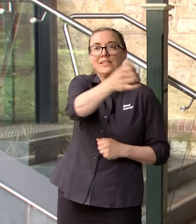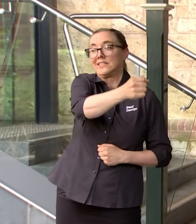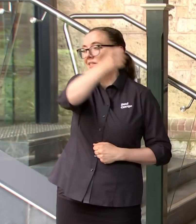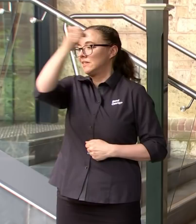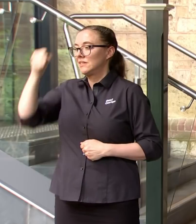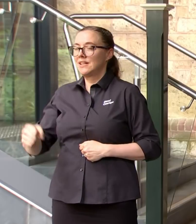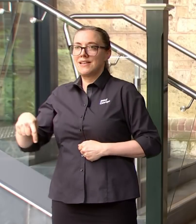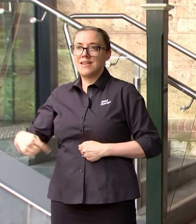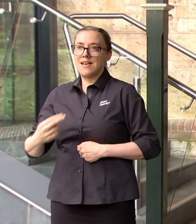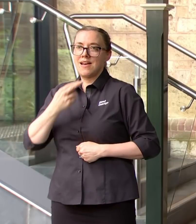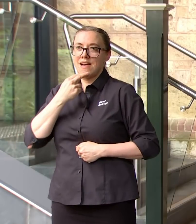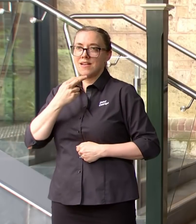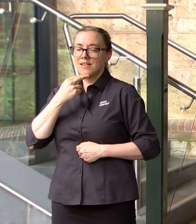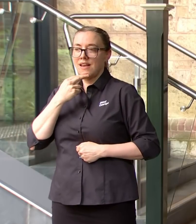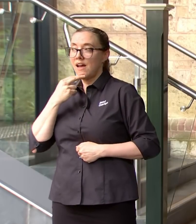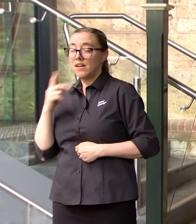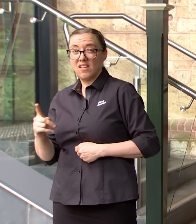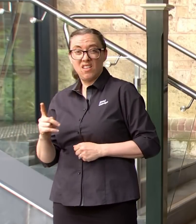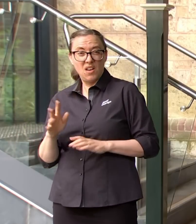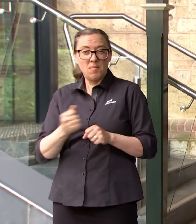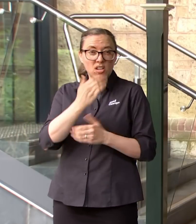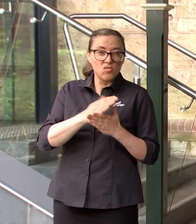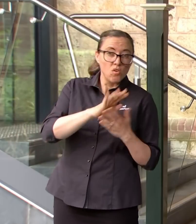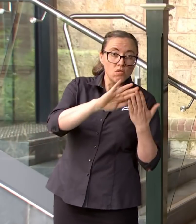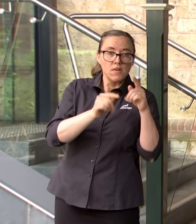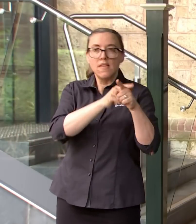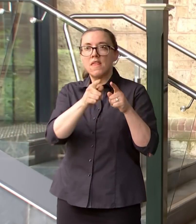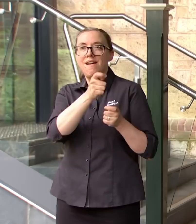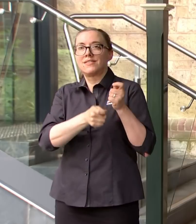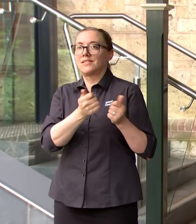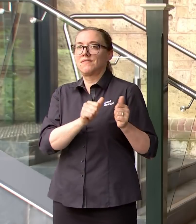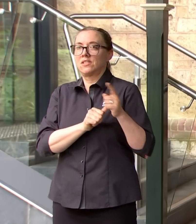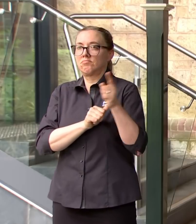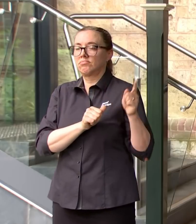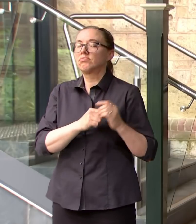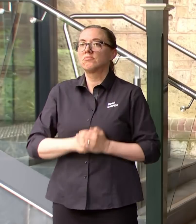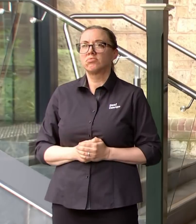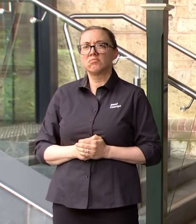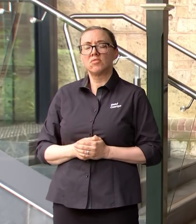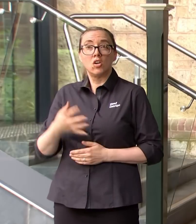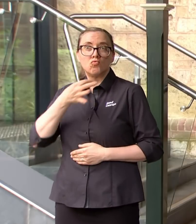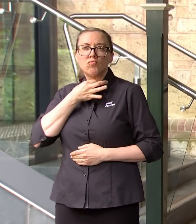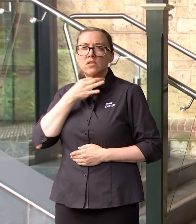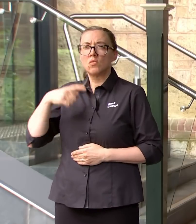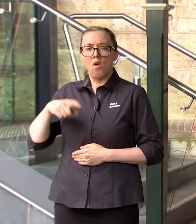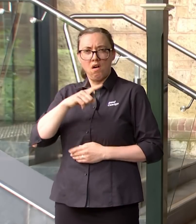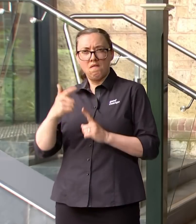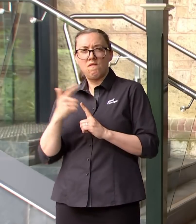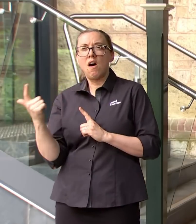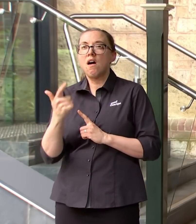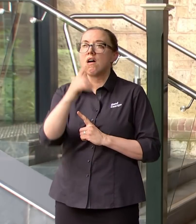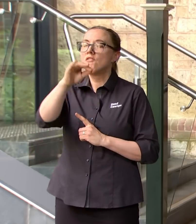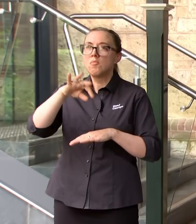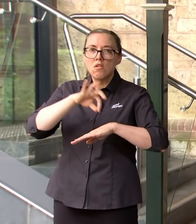Adelaide and we're testing the Indulkner community. So these are particularly vulnerable communities because of their remote location and